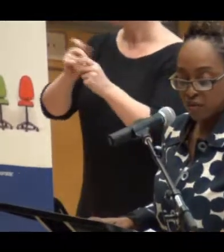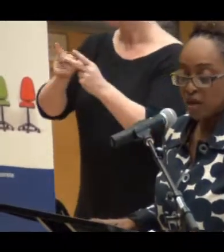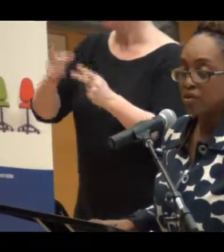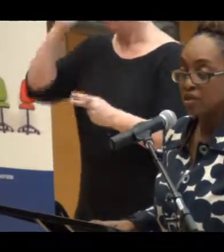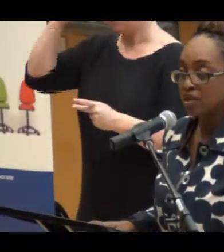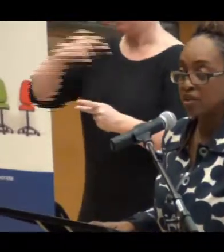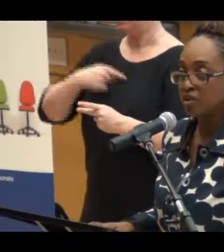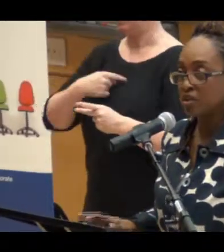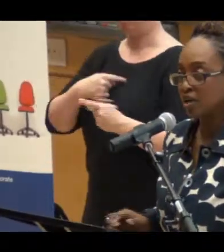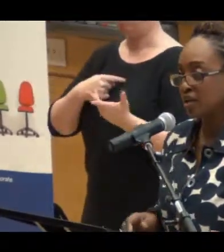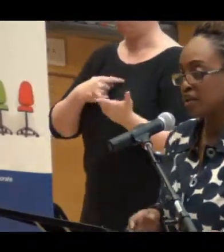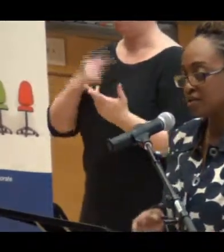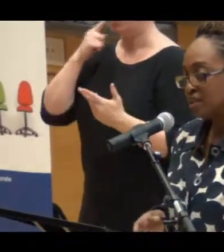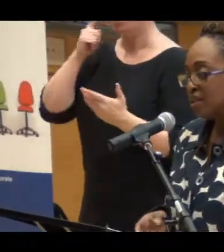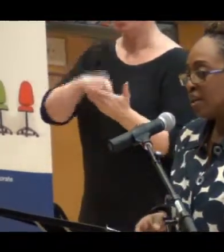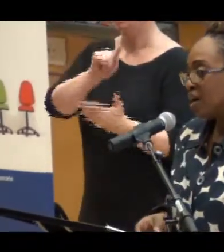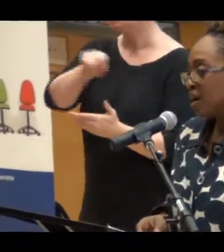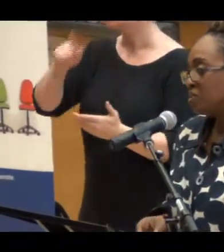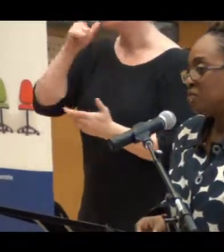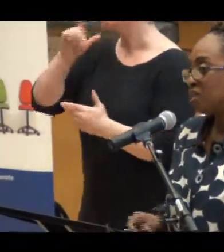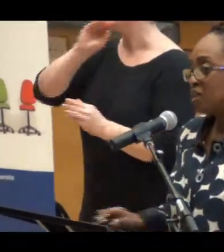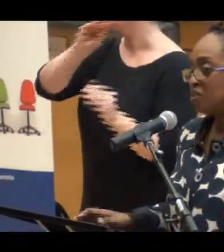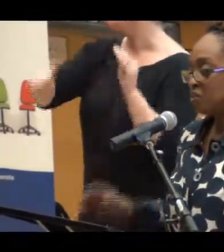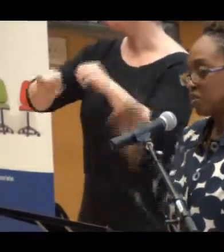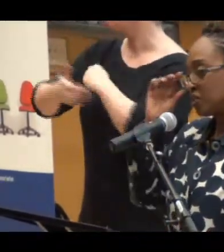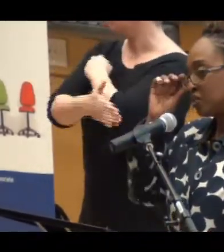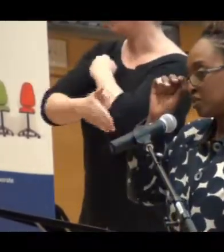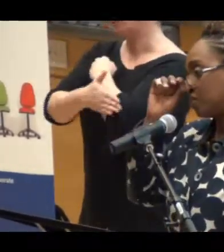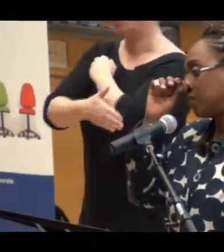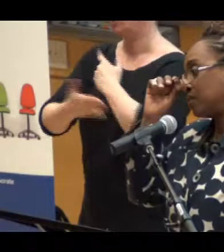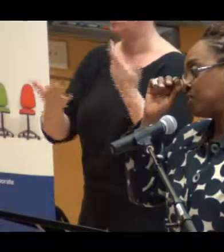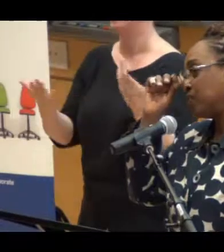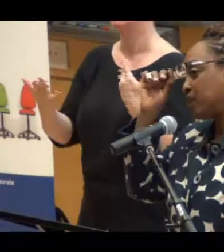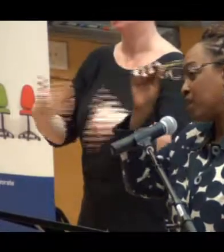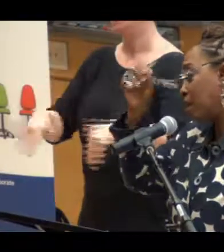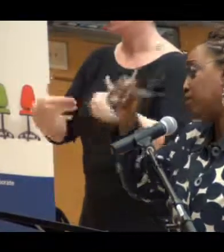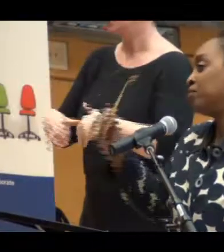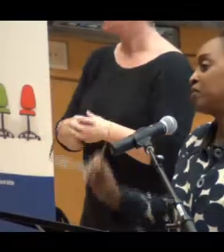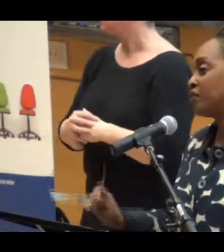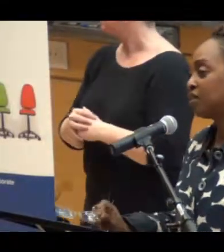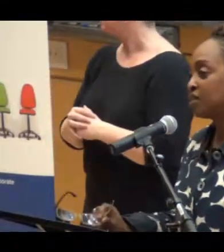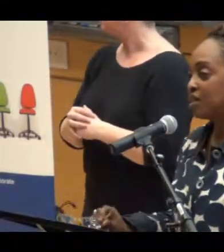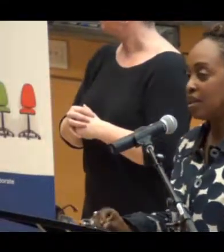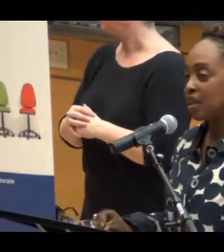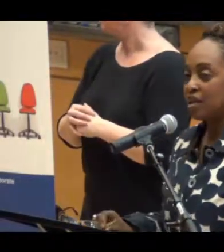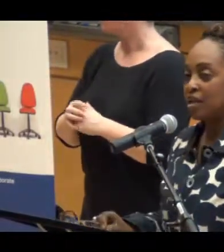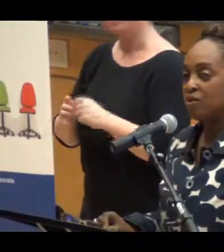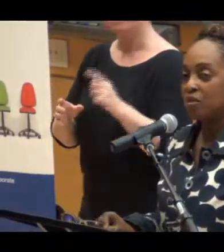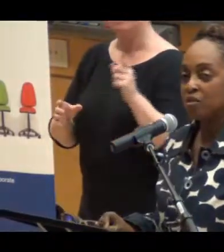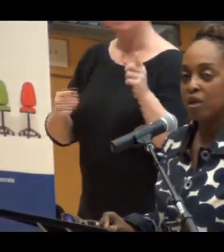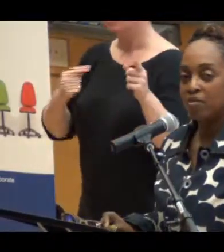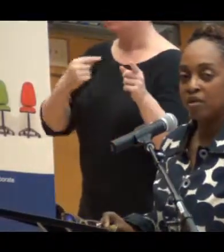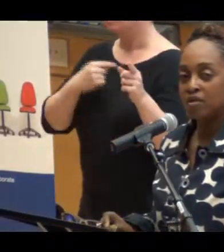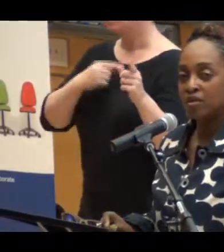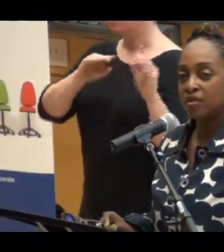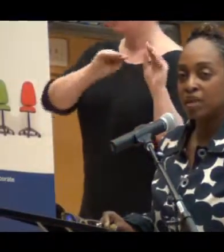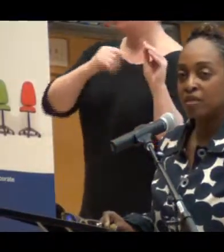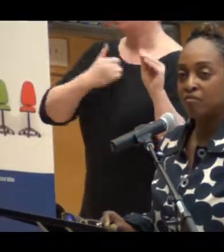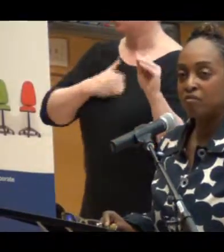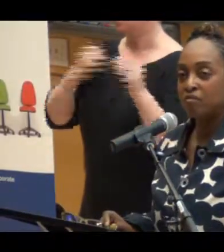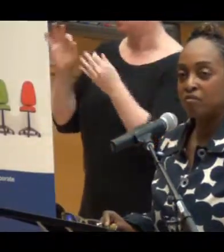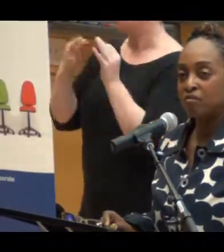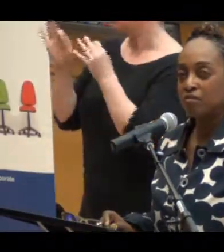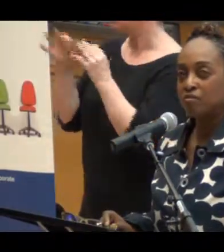enough of a priority in our society. I just want to tell you a personal story. I'm an immigrant. I came here with my mother